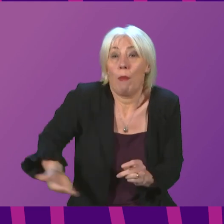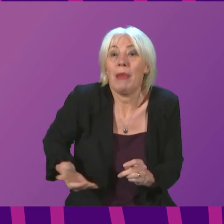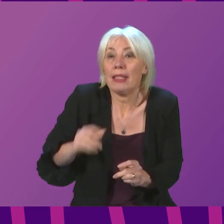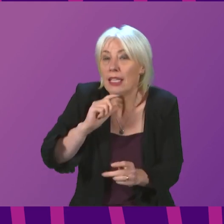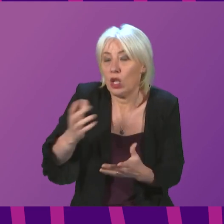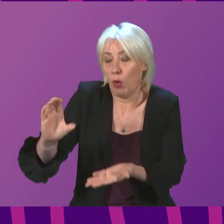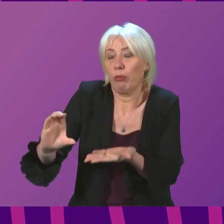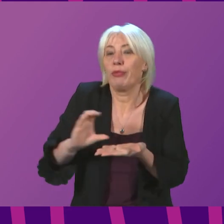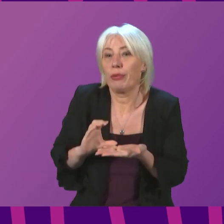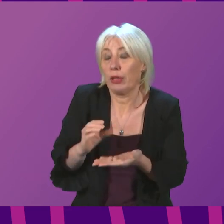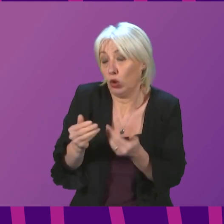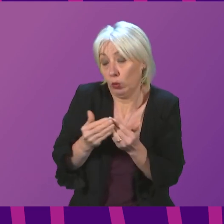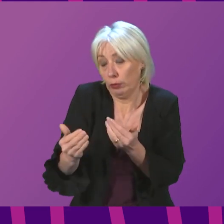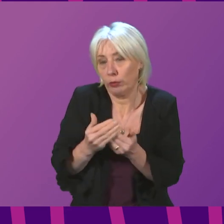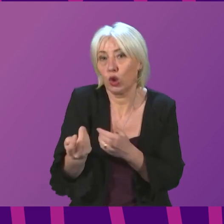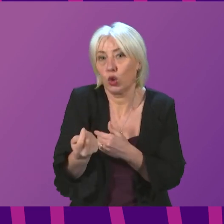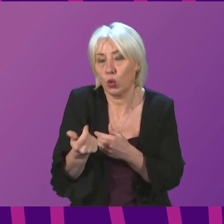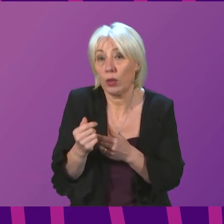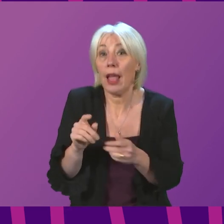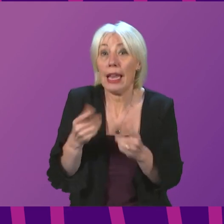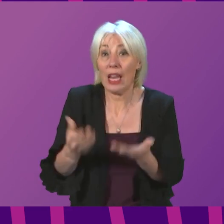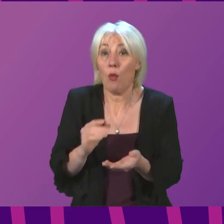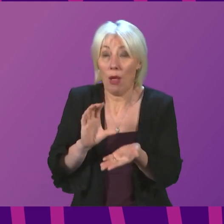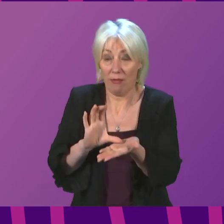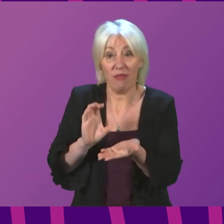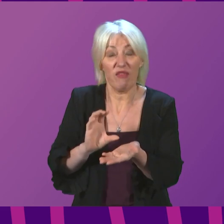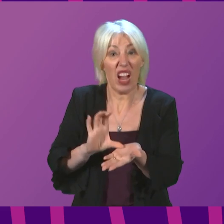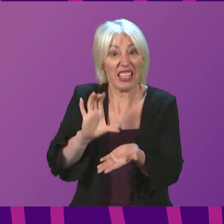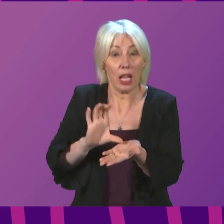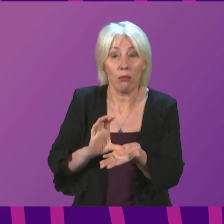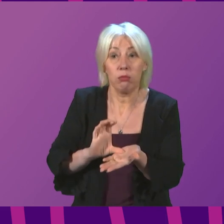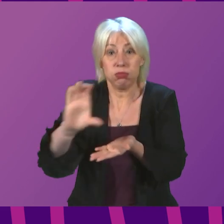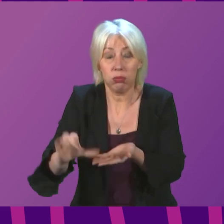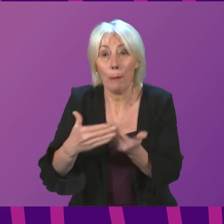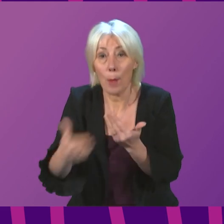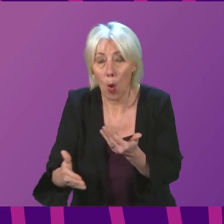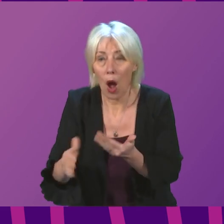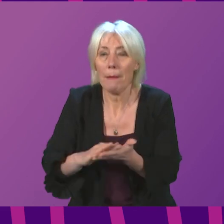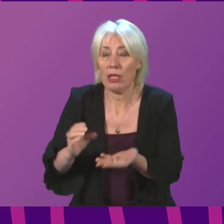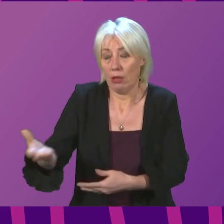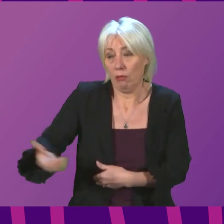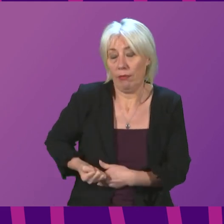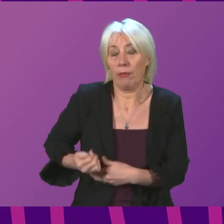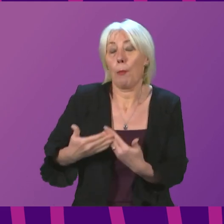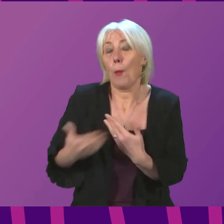the days to come. Of course, there will be more of it as we allocate the additional funds that we have made available.